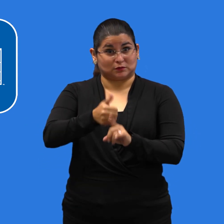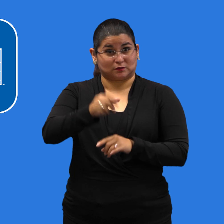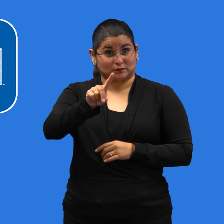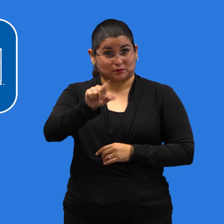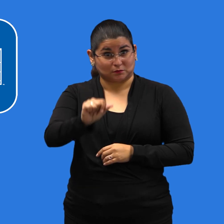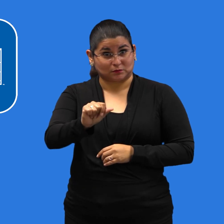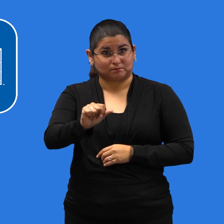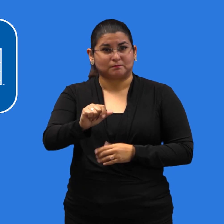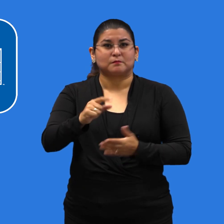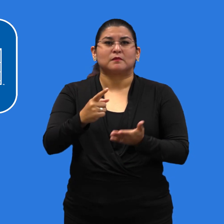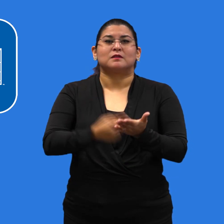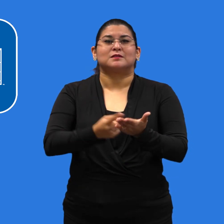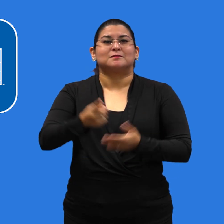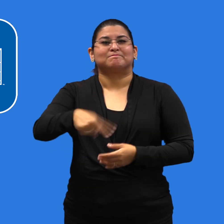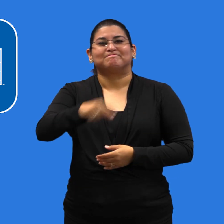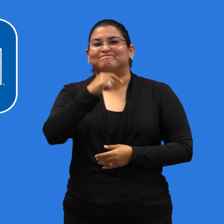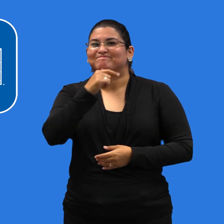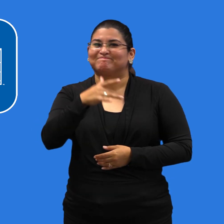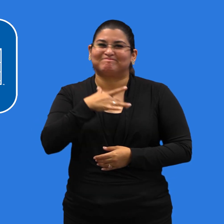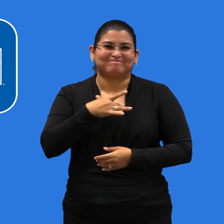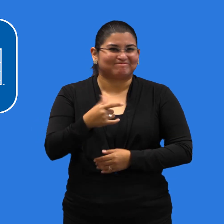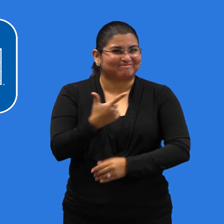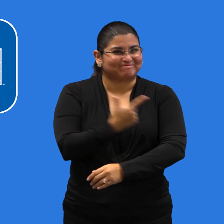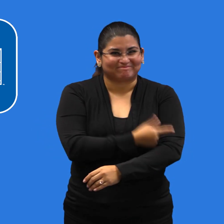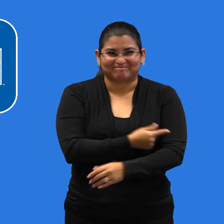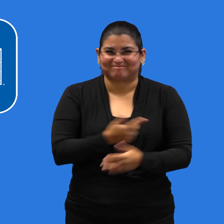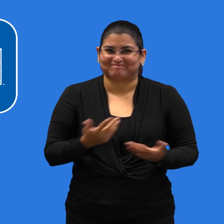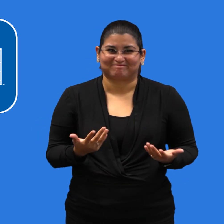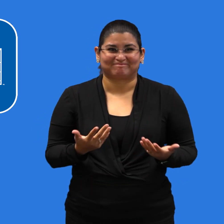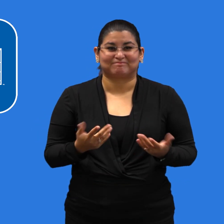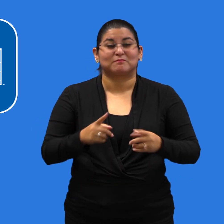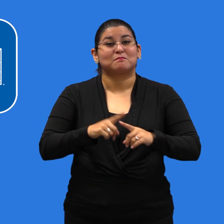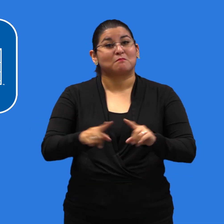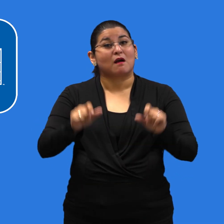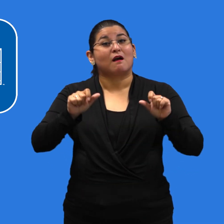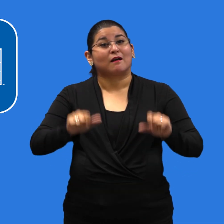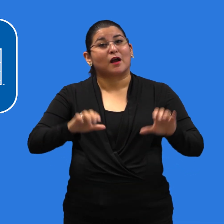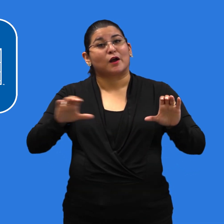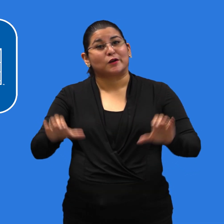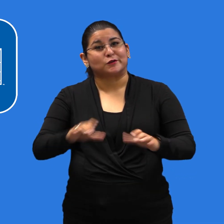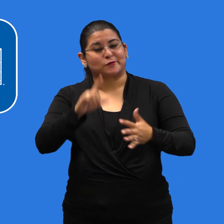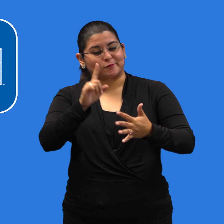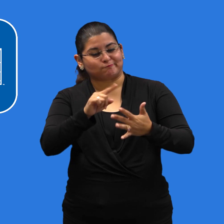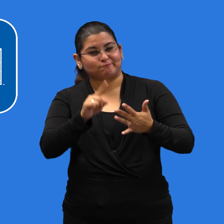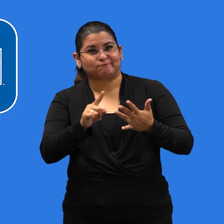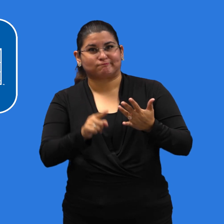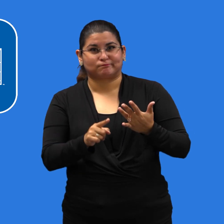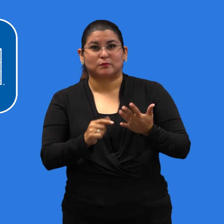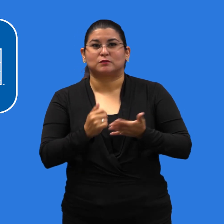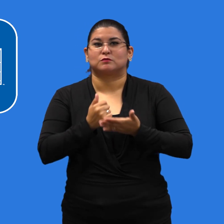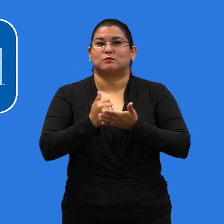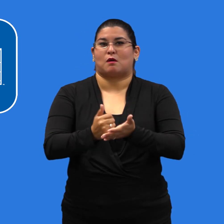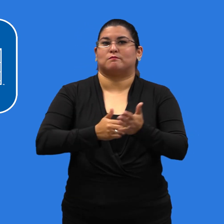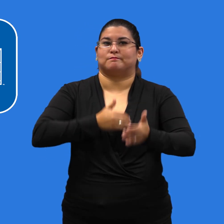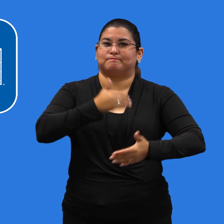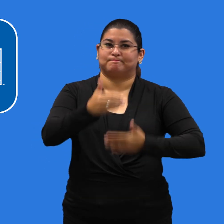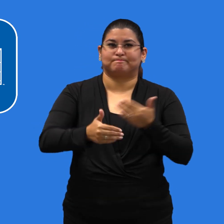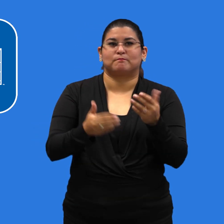Sometimes children and teens with disabilities may struggle with vaccines, but there are steps you can take